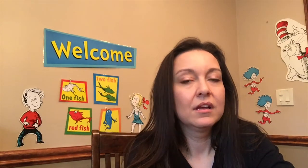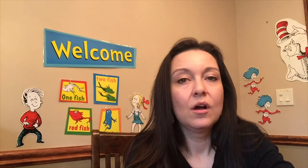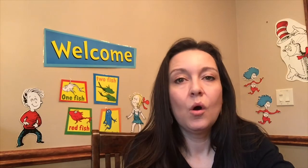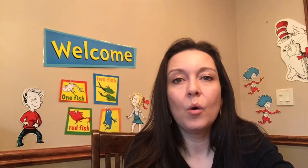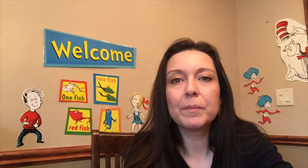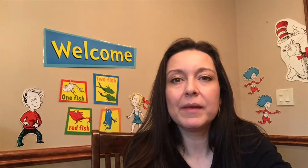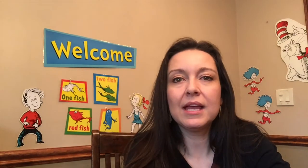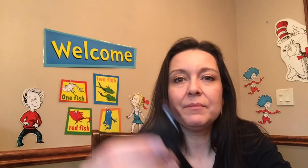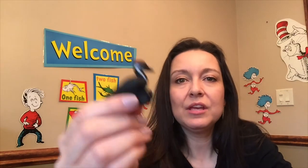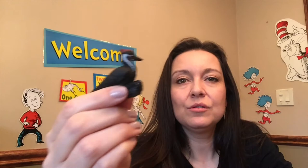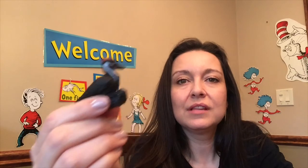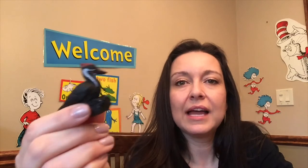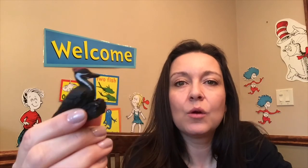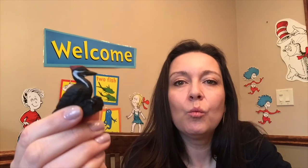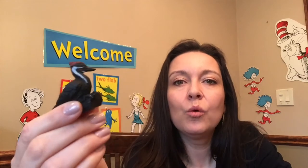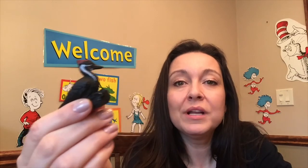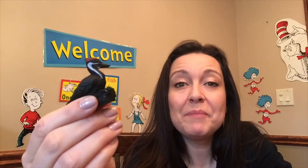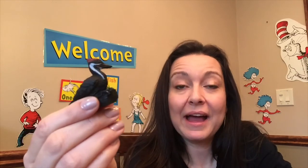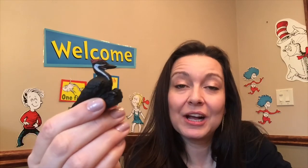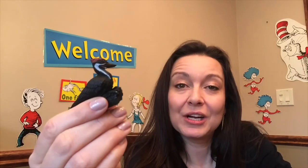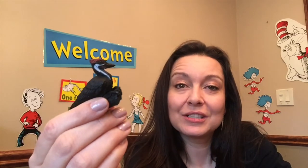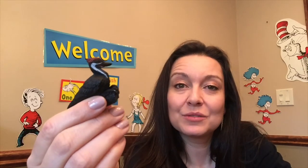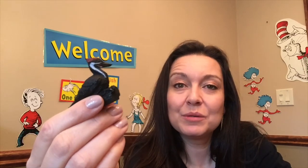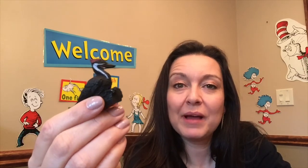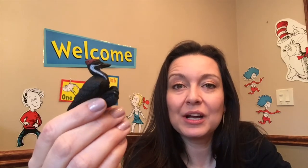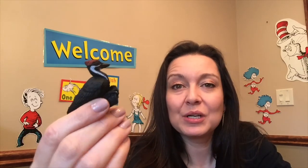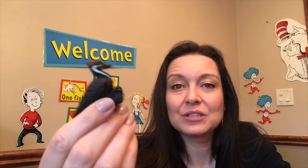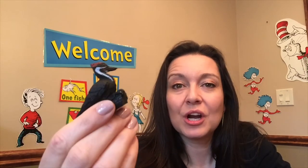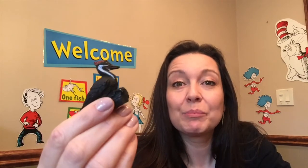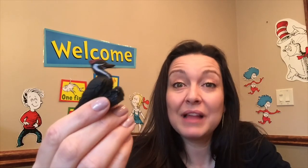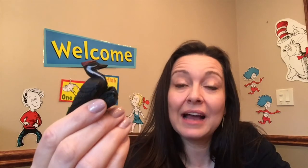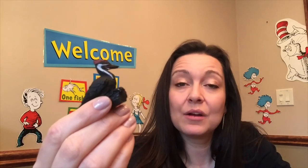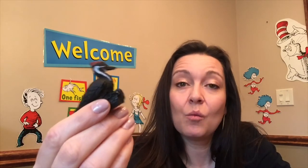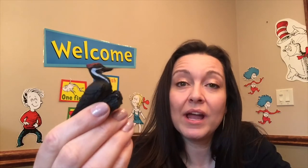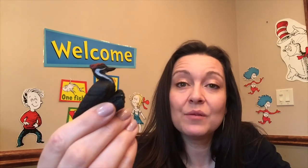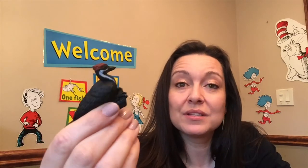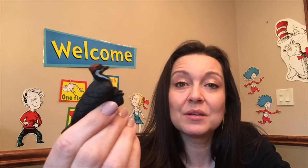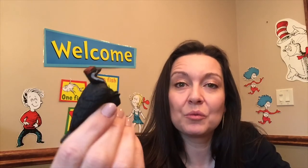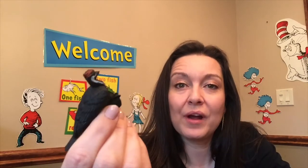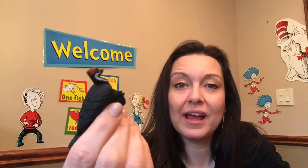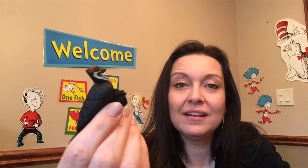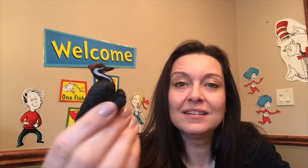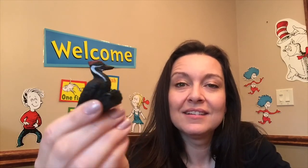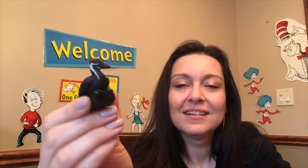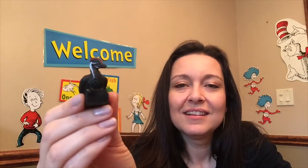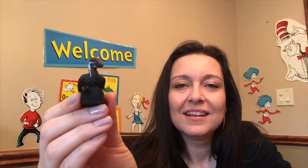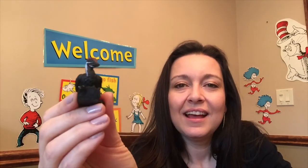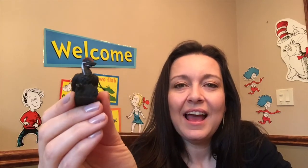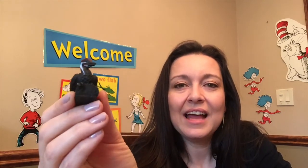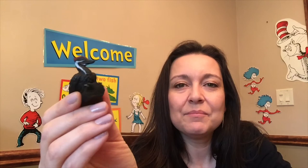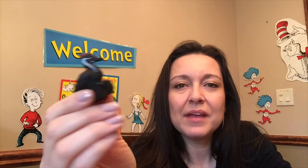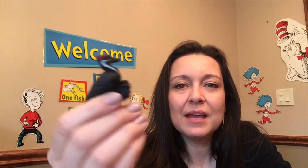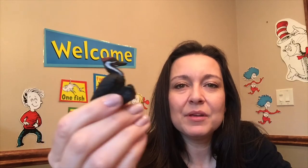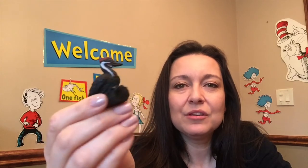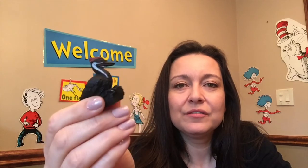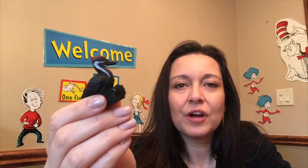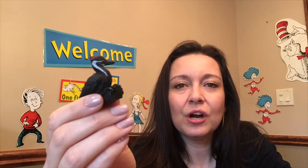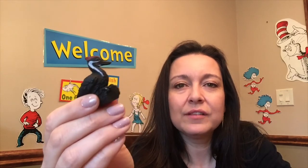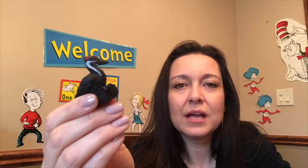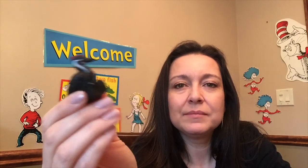or maybe you like woodpeckers woodpeckers are black and white with some red and maybe you've heard them